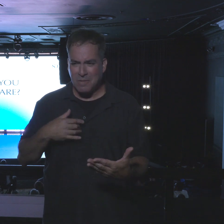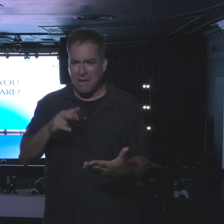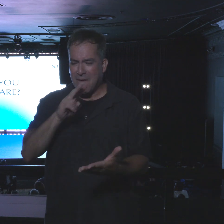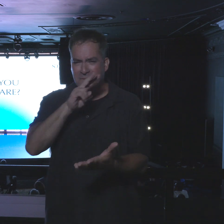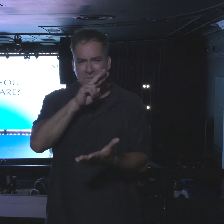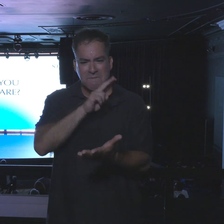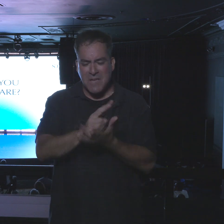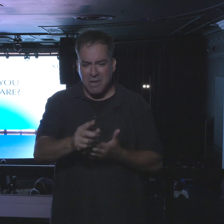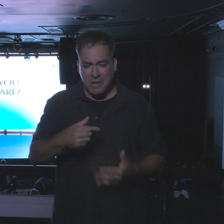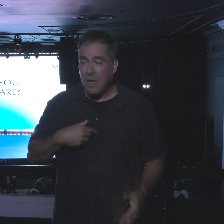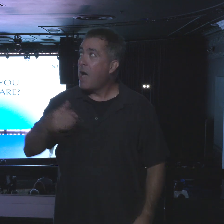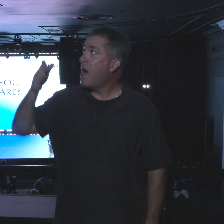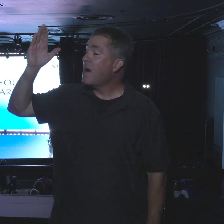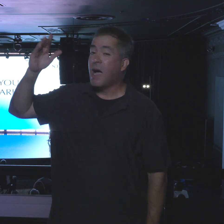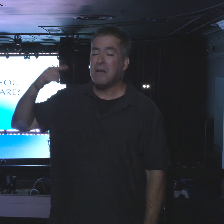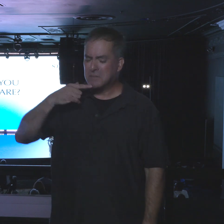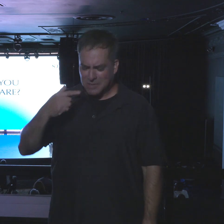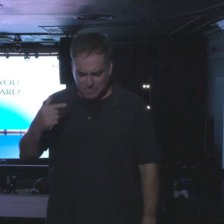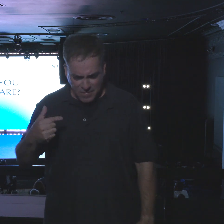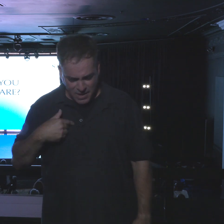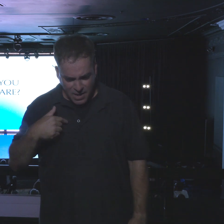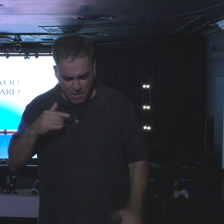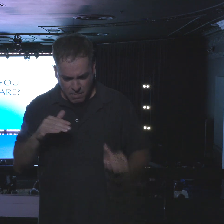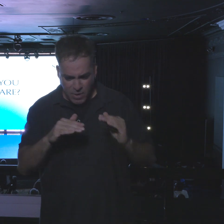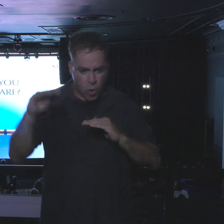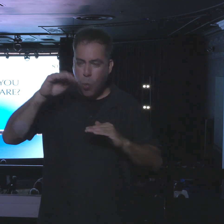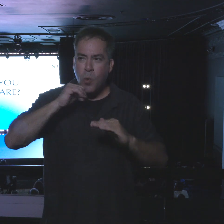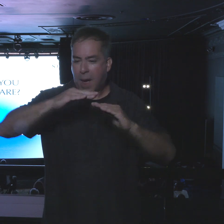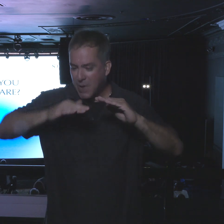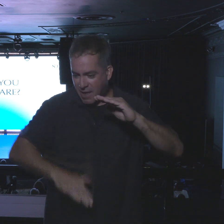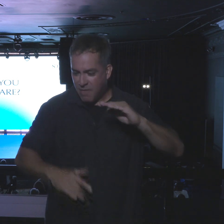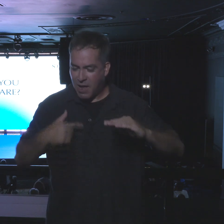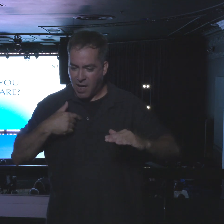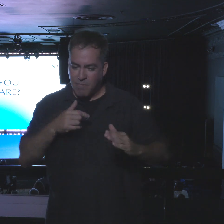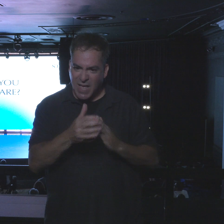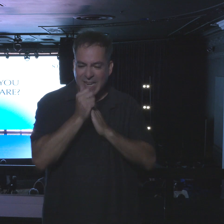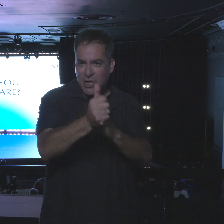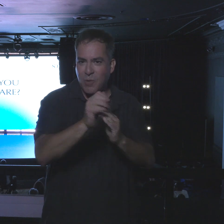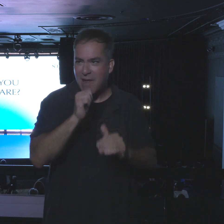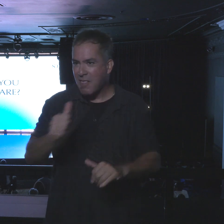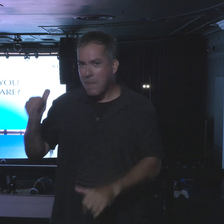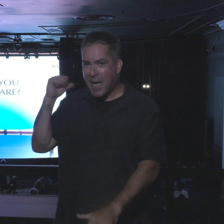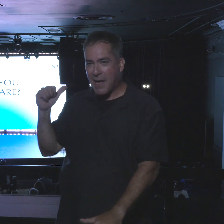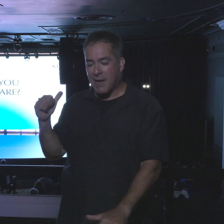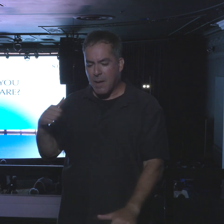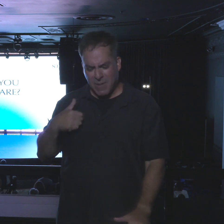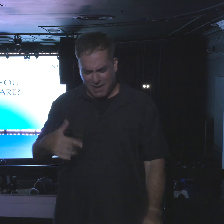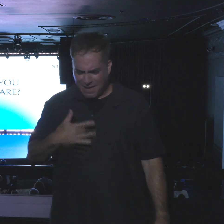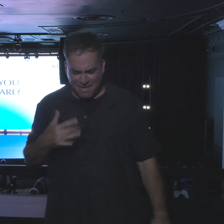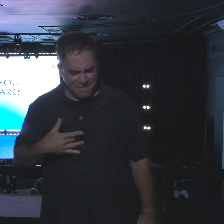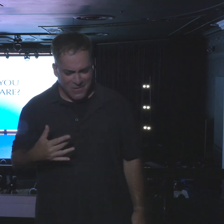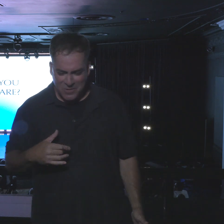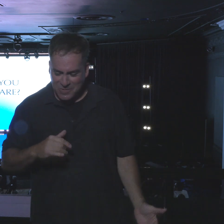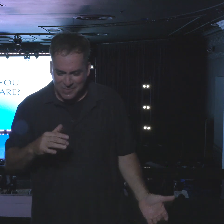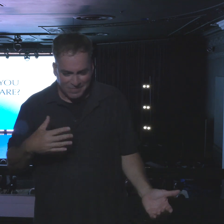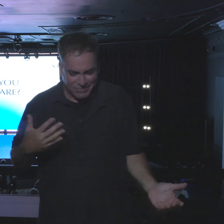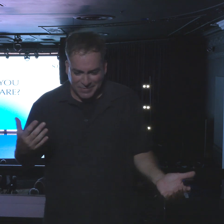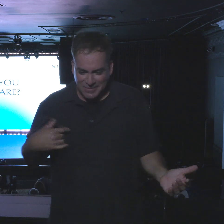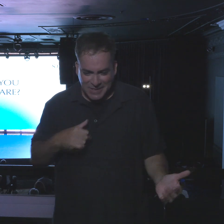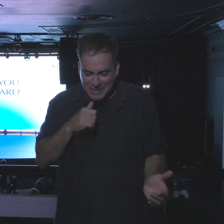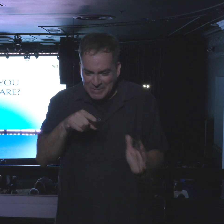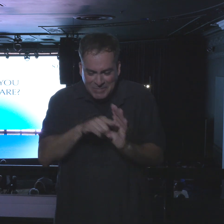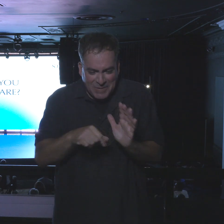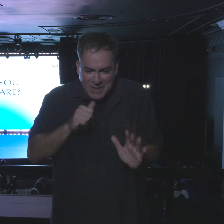God says, I am above and not beneath. I'm the head and not the tail, but I feel like the tail. So I